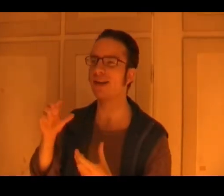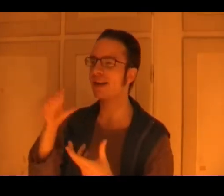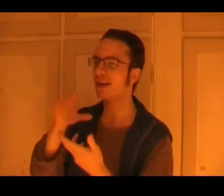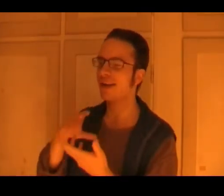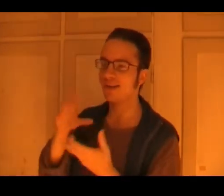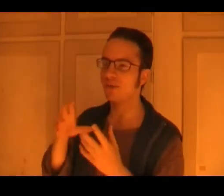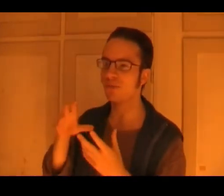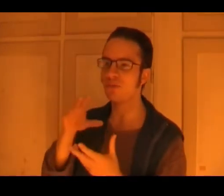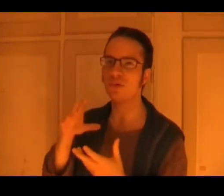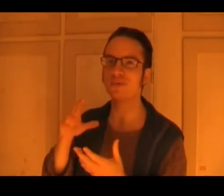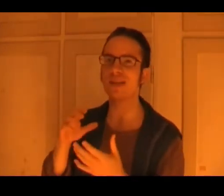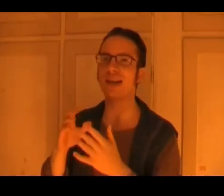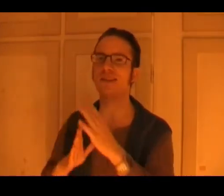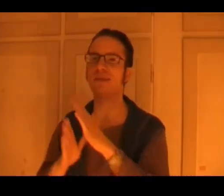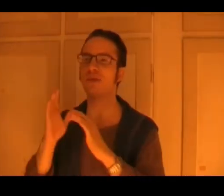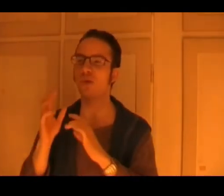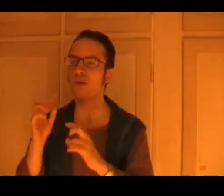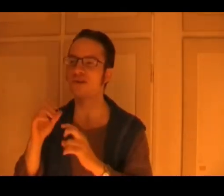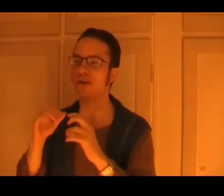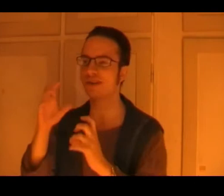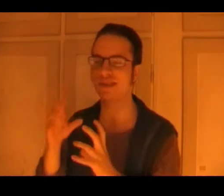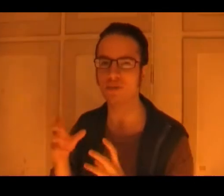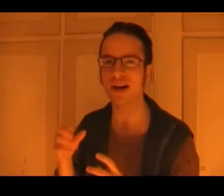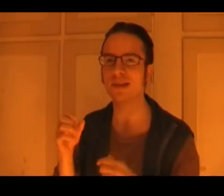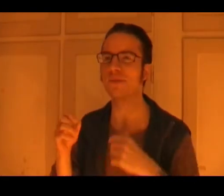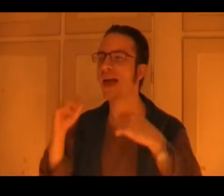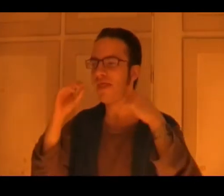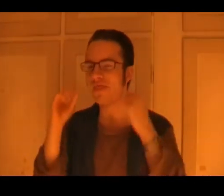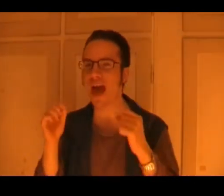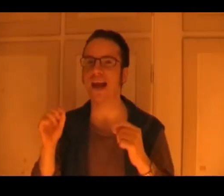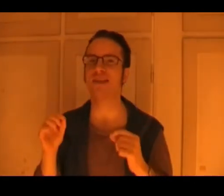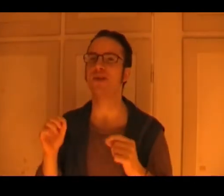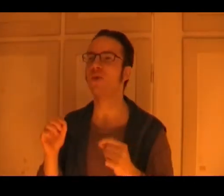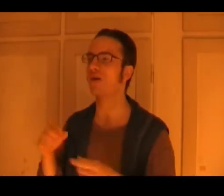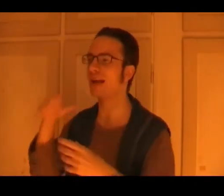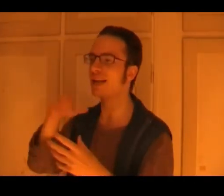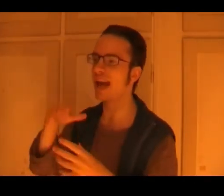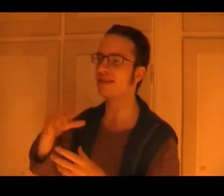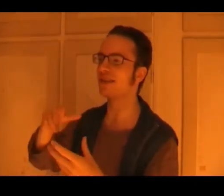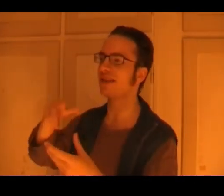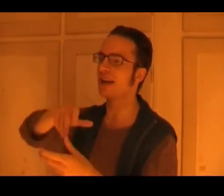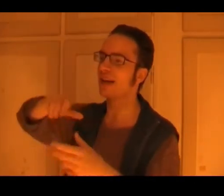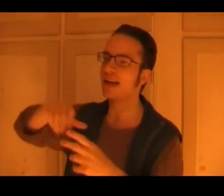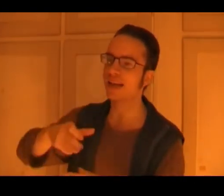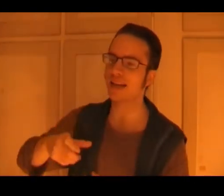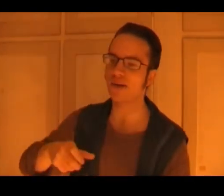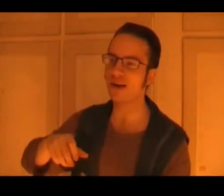rooms, and the doors start separating them, that actually worked, and he has to, like, get down there,